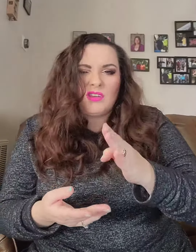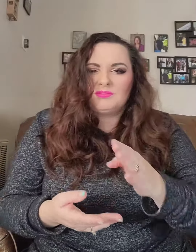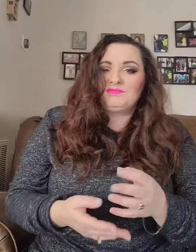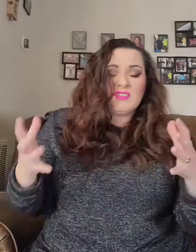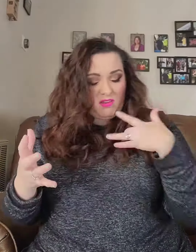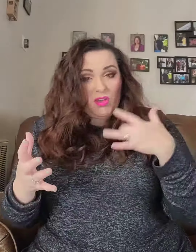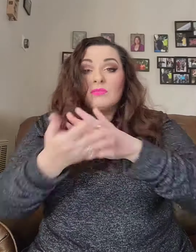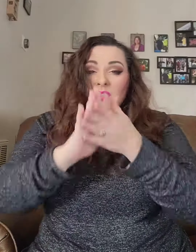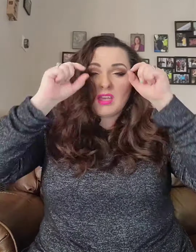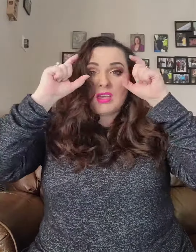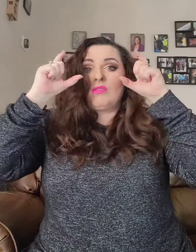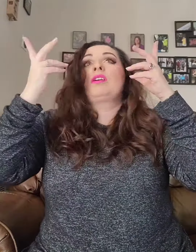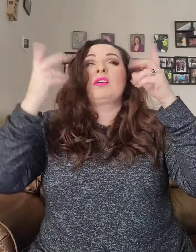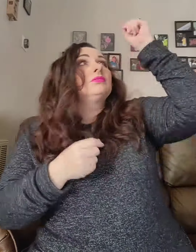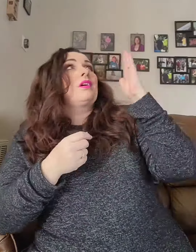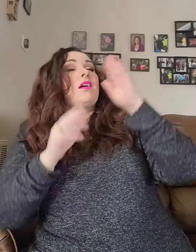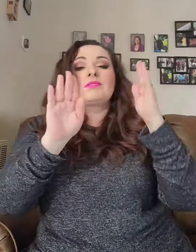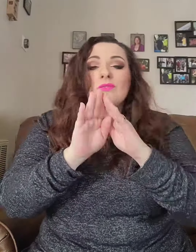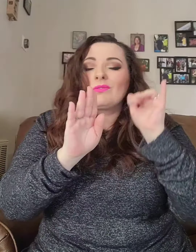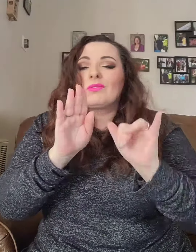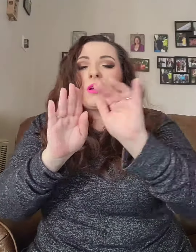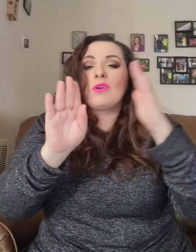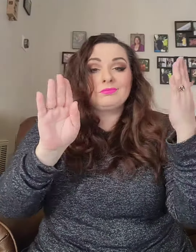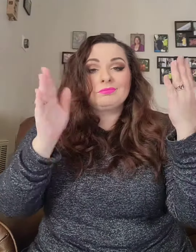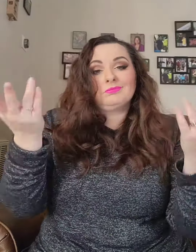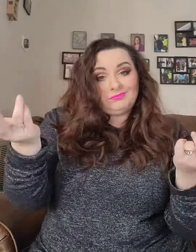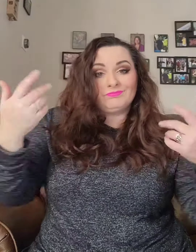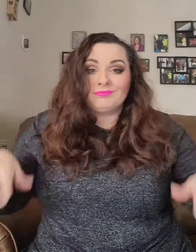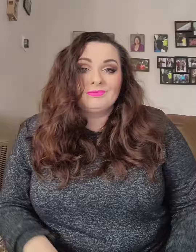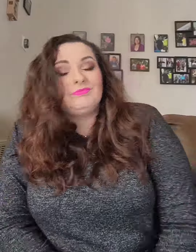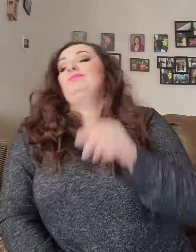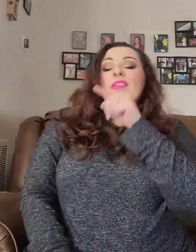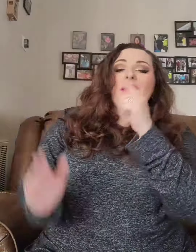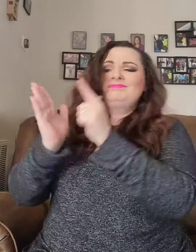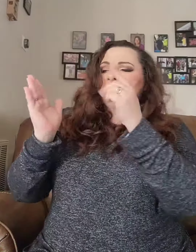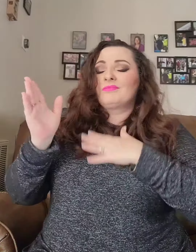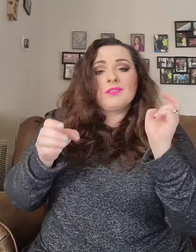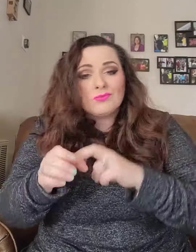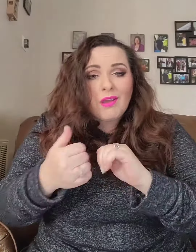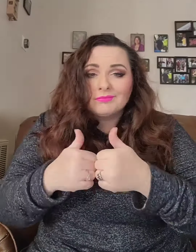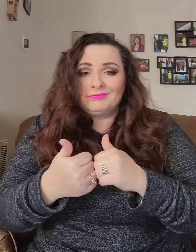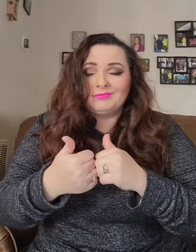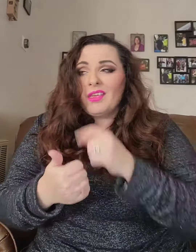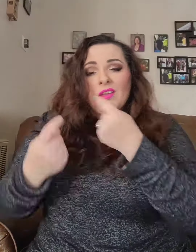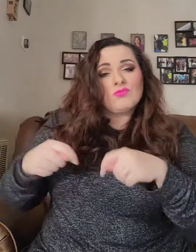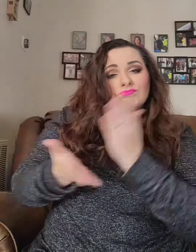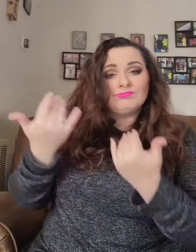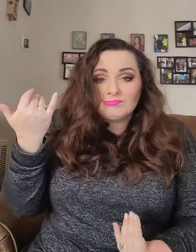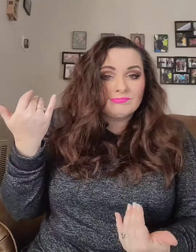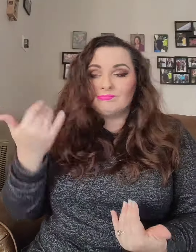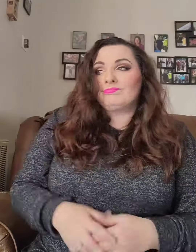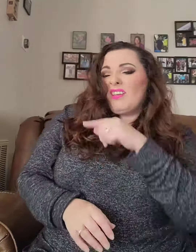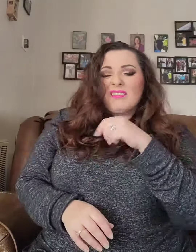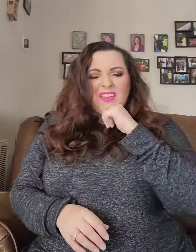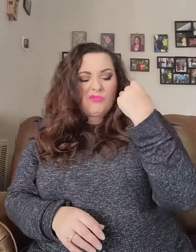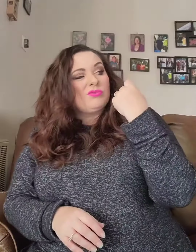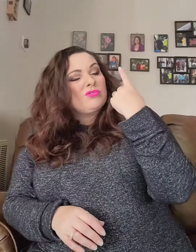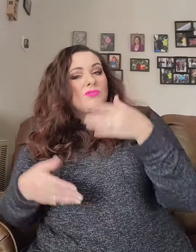I'm leaving broken God's door is always open They don't wanna let me in the game and they stalling They ain't too familiar with the way that I be